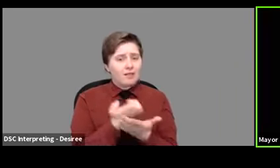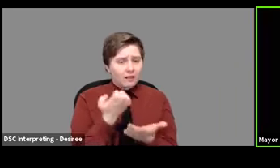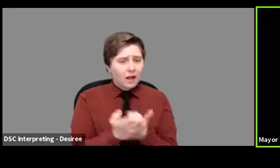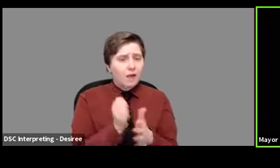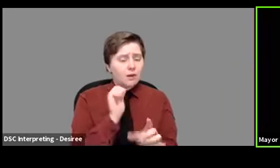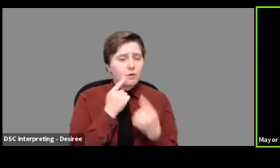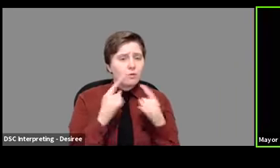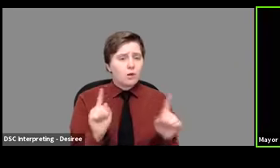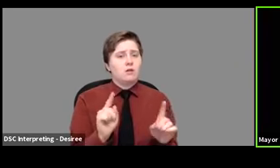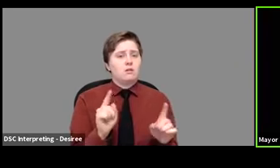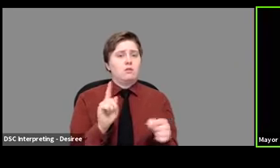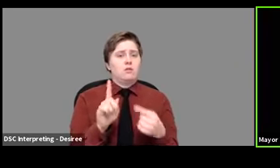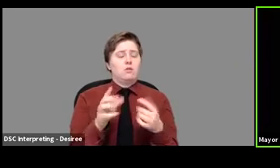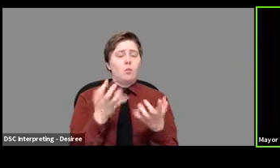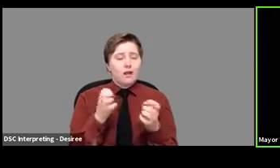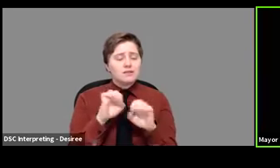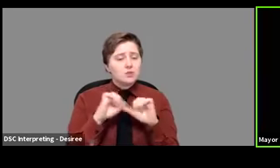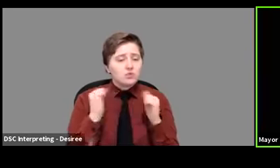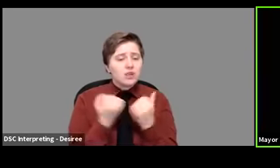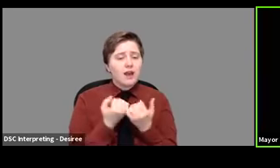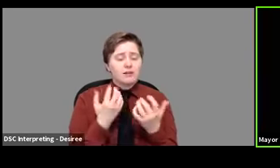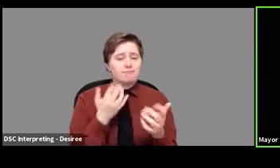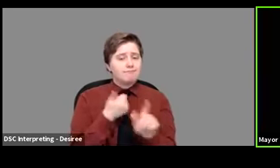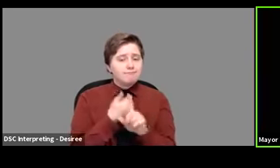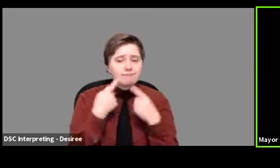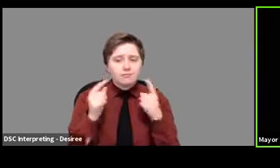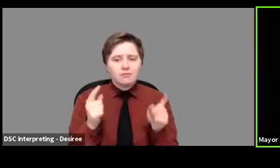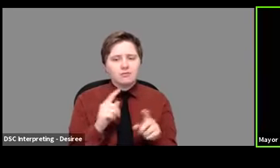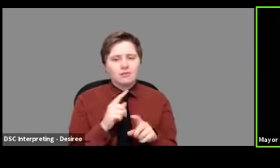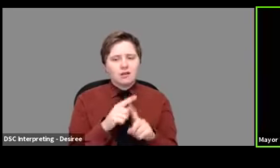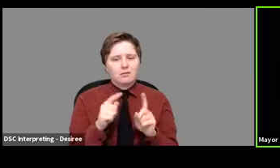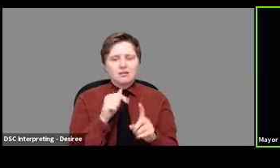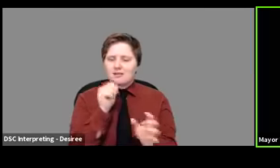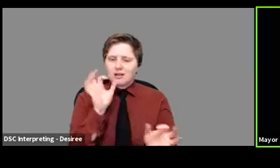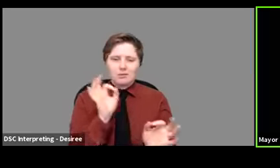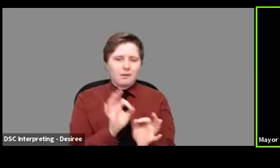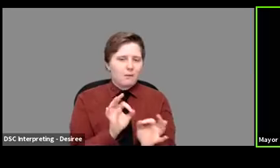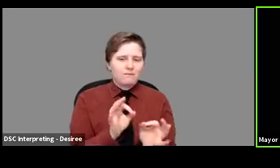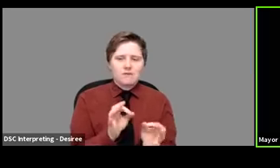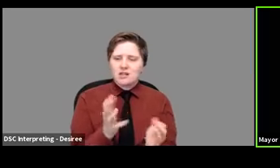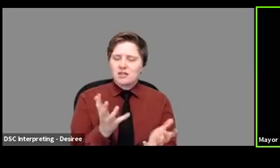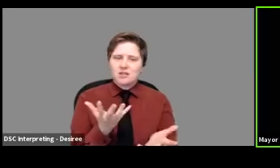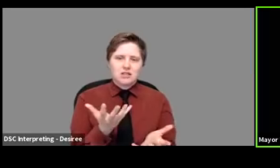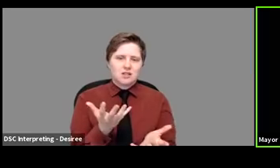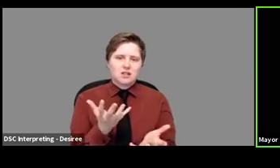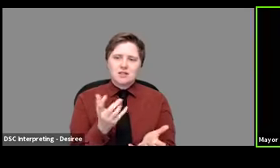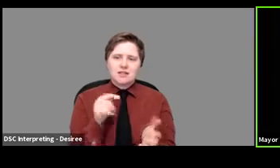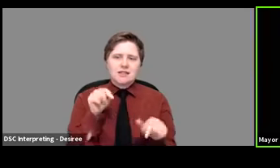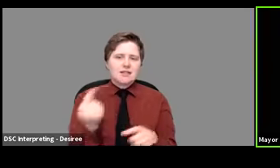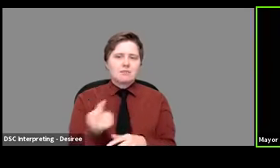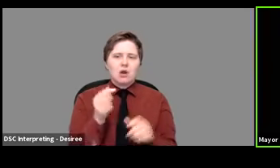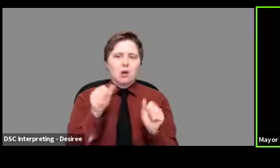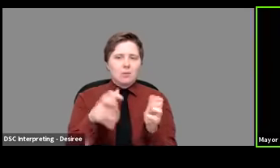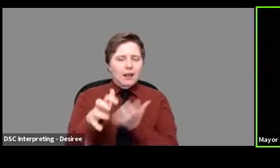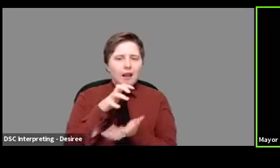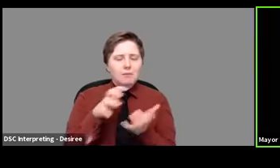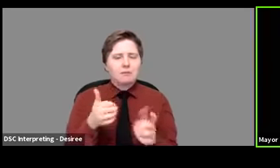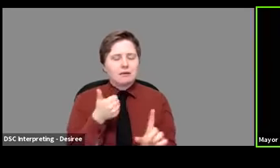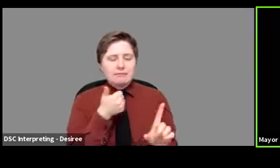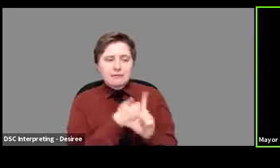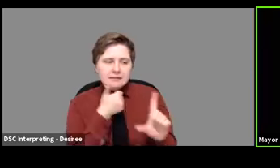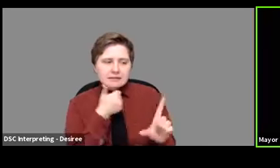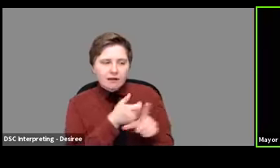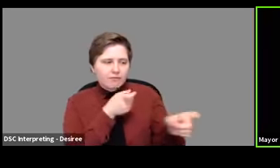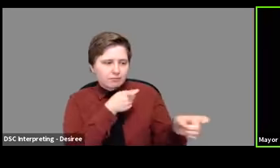work, want society to work. And so while it's not going to be perfect, I think that this is something that can be, you know, a combination of self-policed